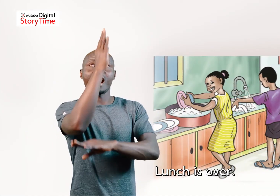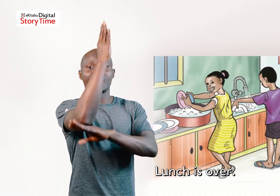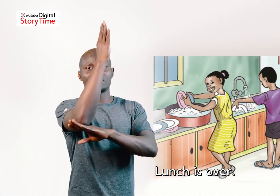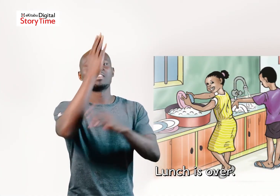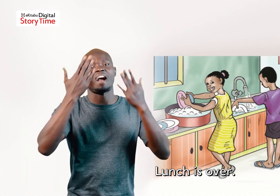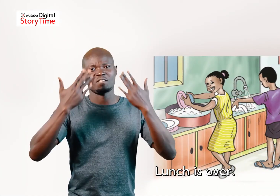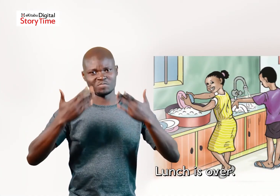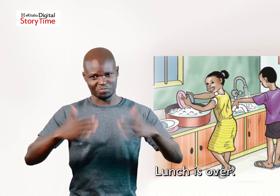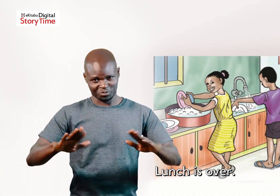Lunch is over